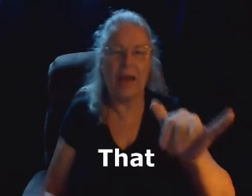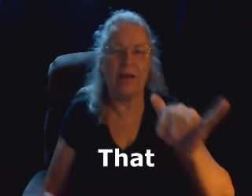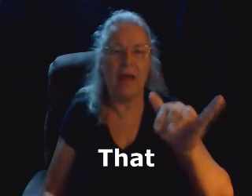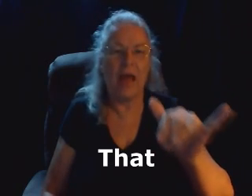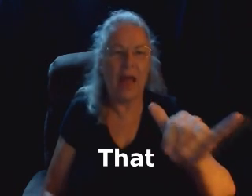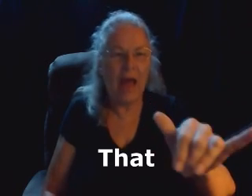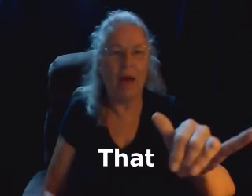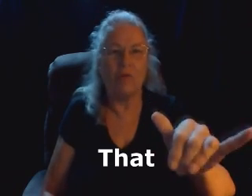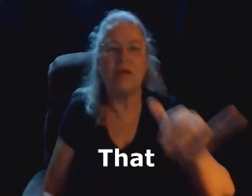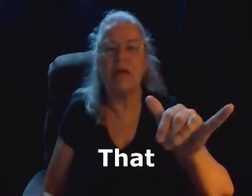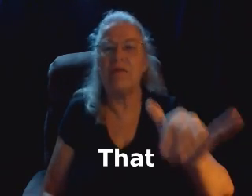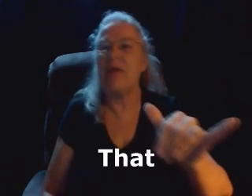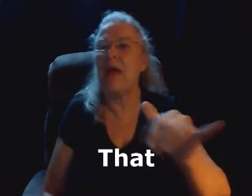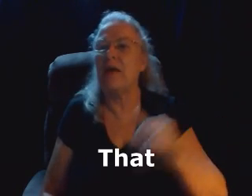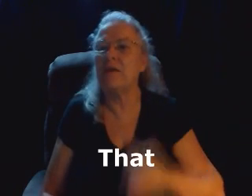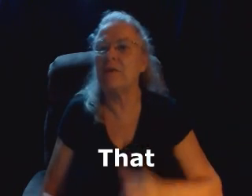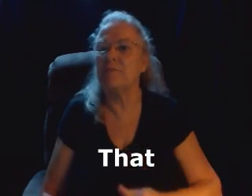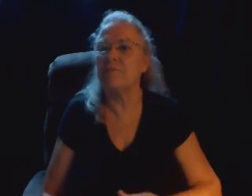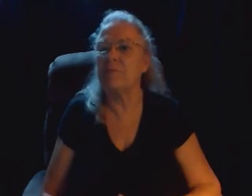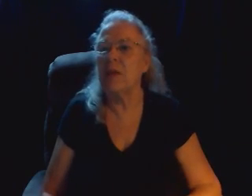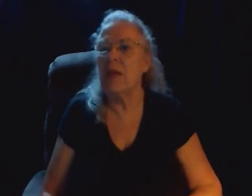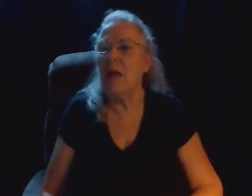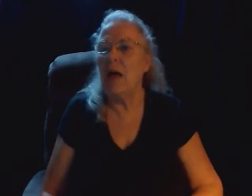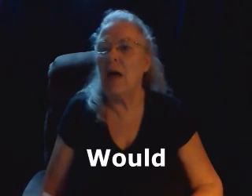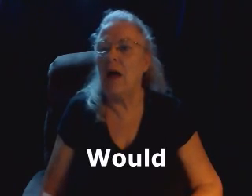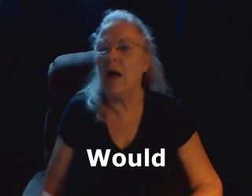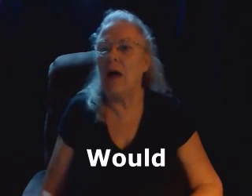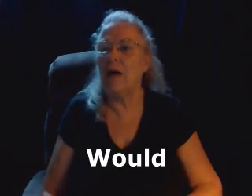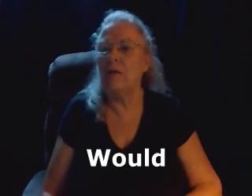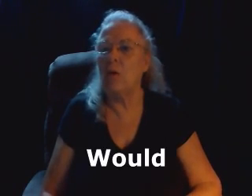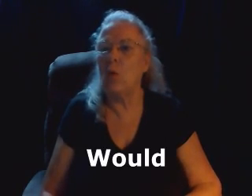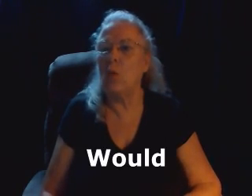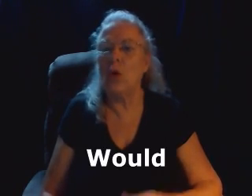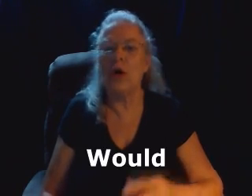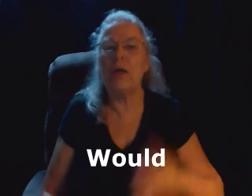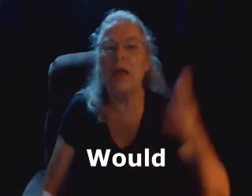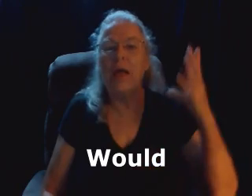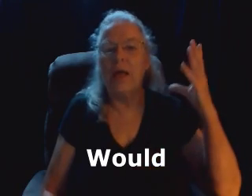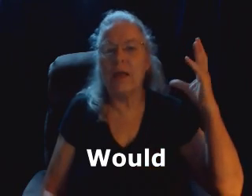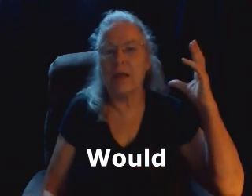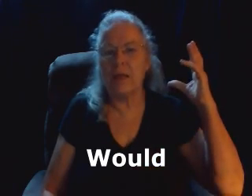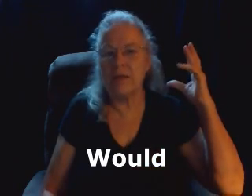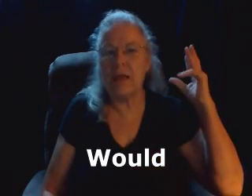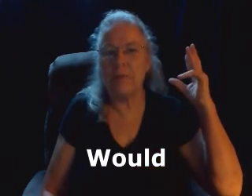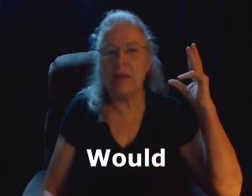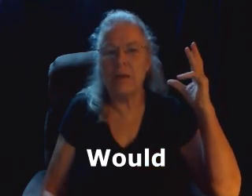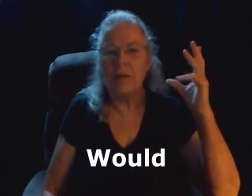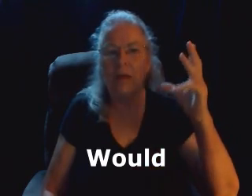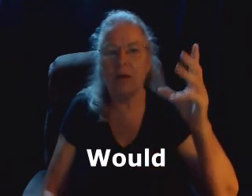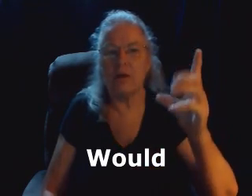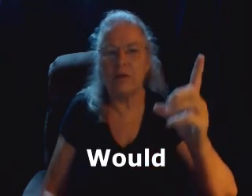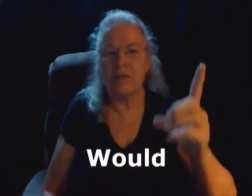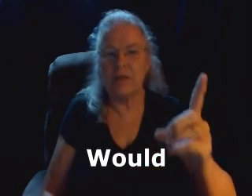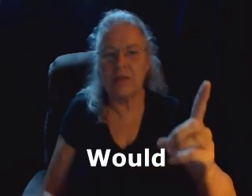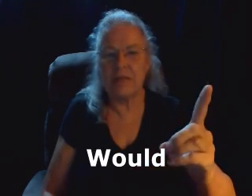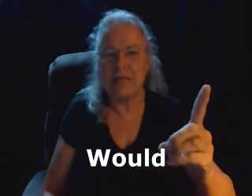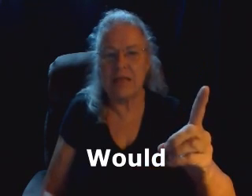hand out, that, would, W to the D,